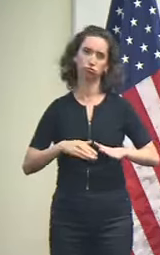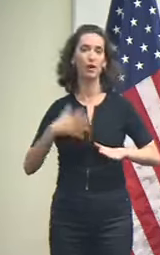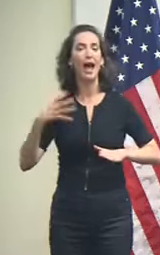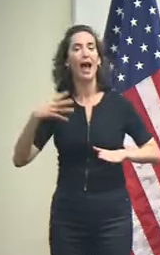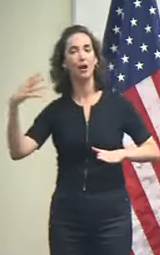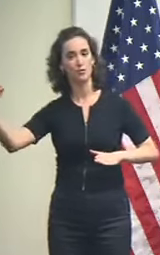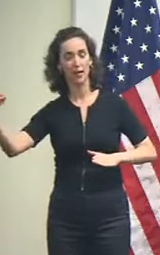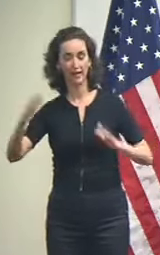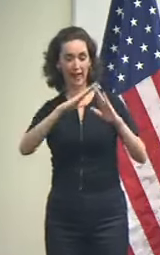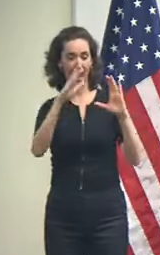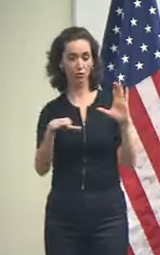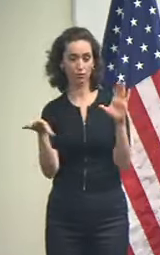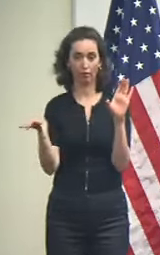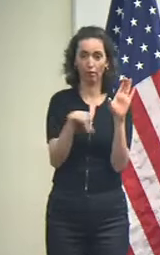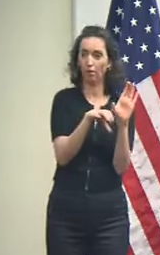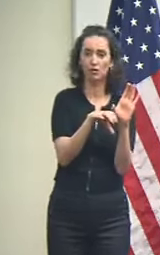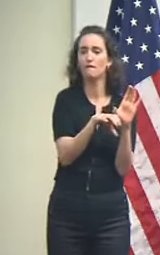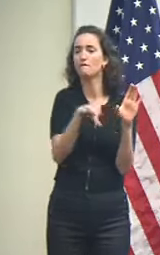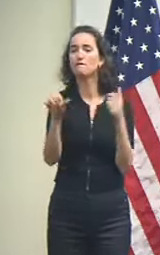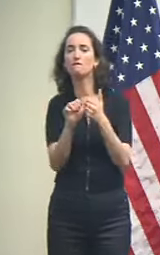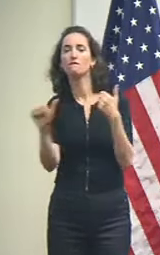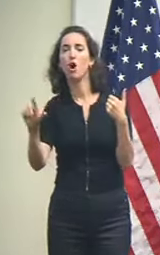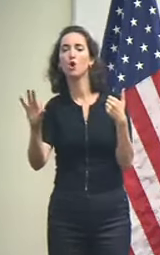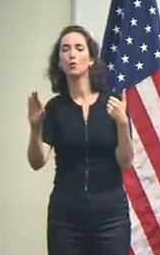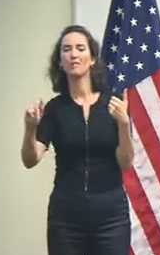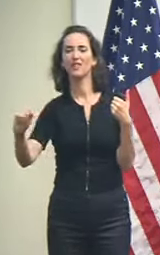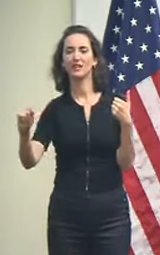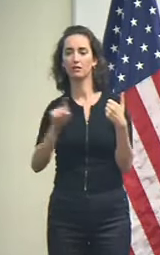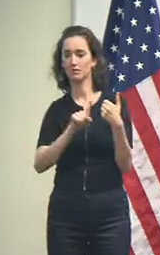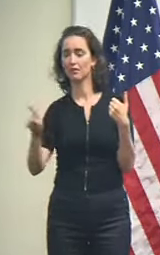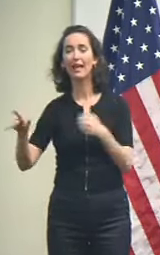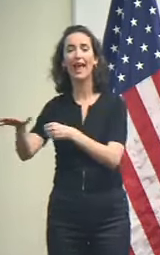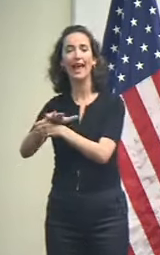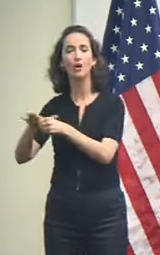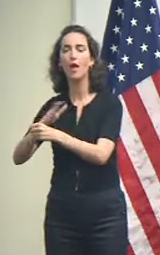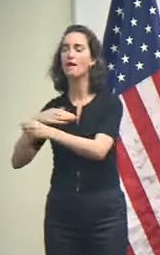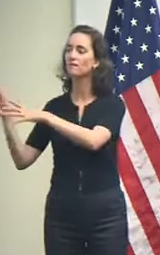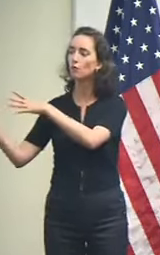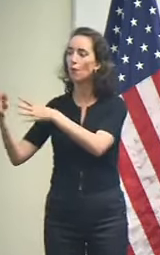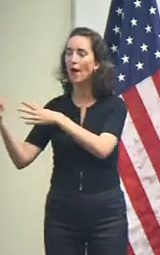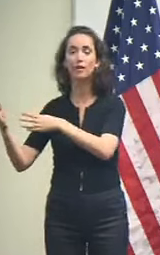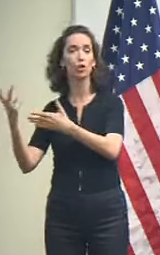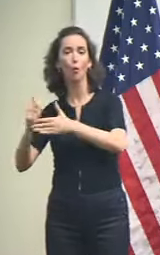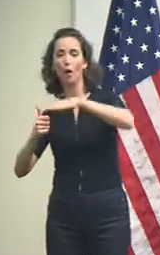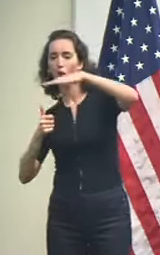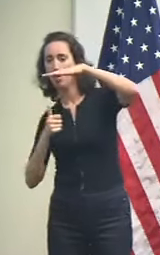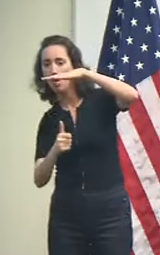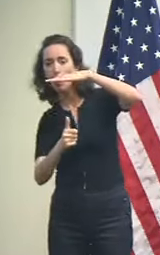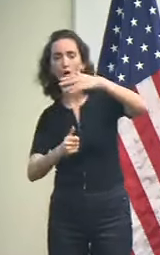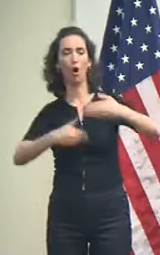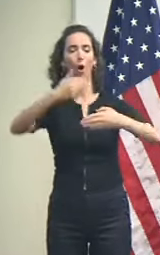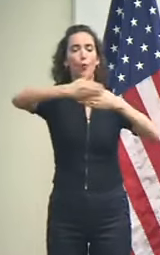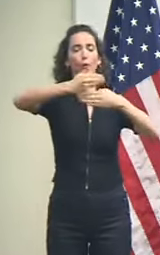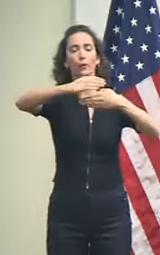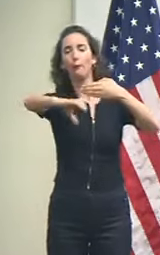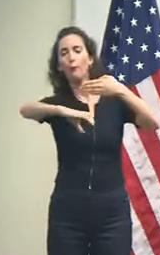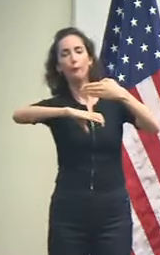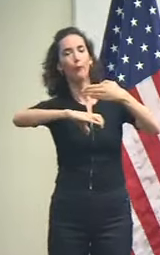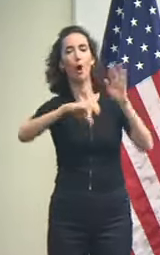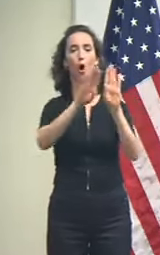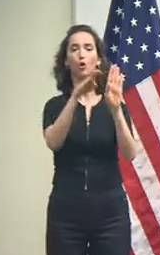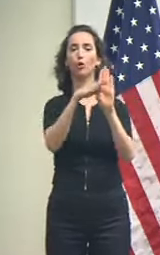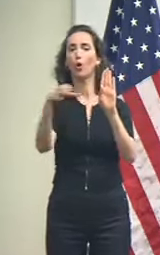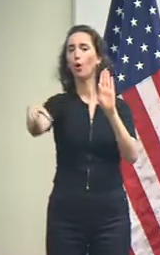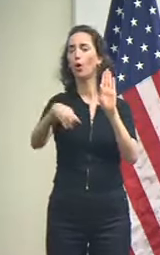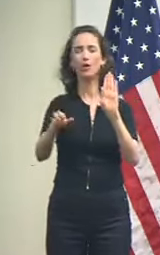home in a well-ventilated area and not underneath a vent, a window, next to a door,